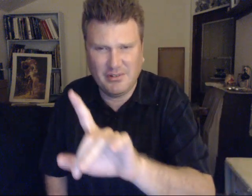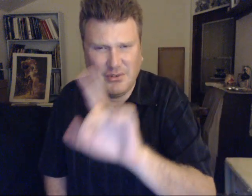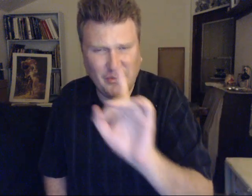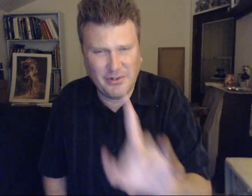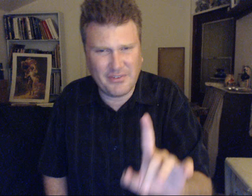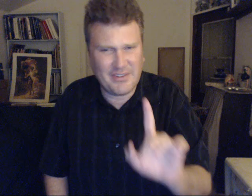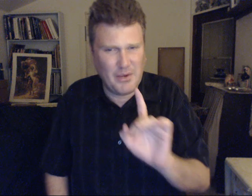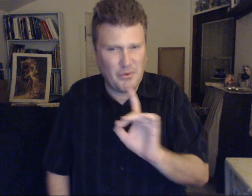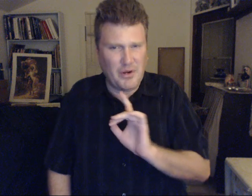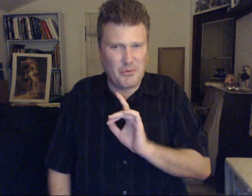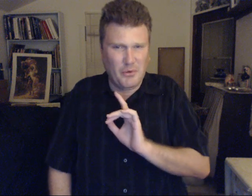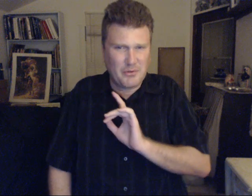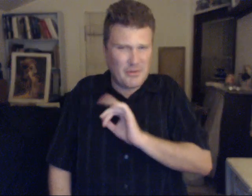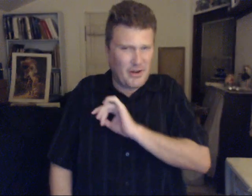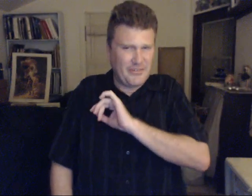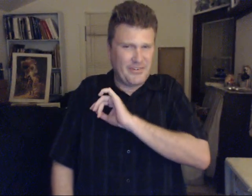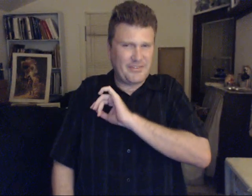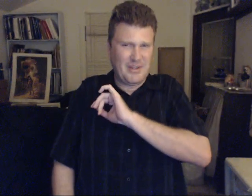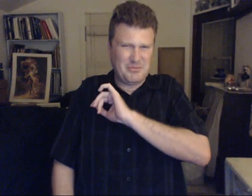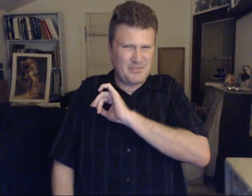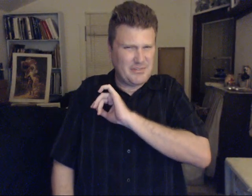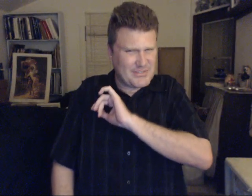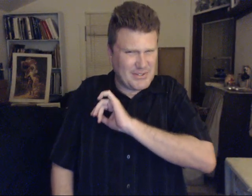Do you understand. Where I'm going with all this. I believe so.